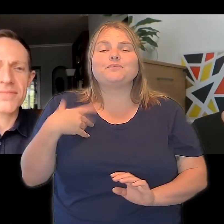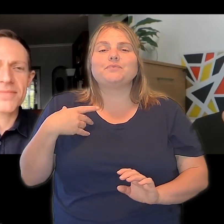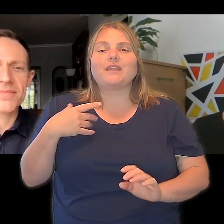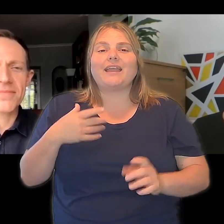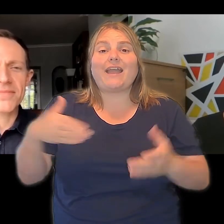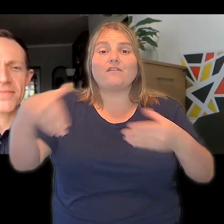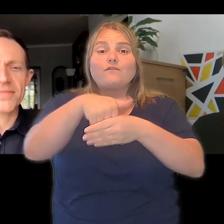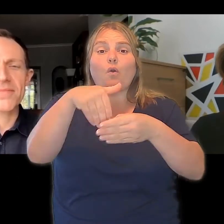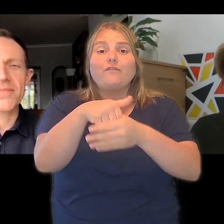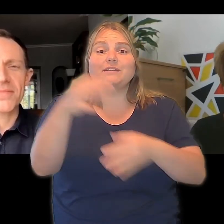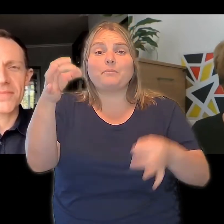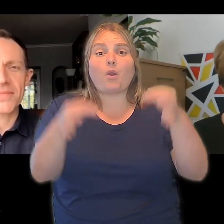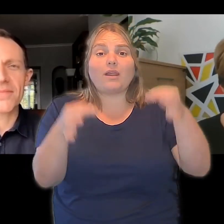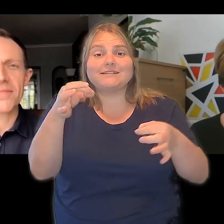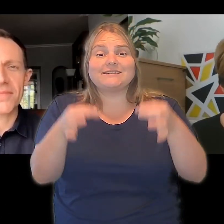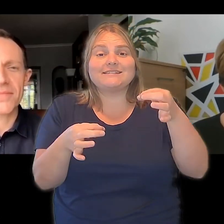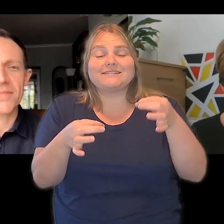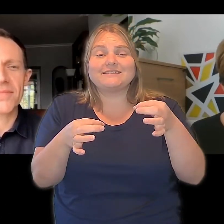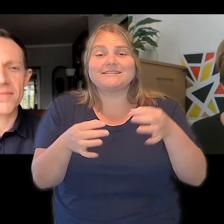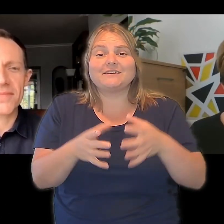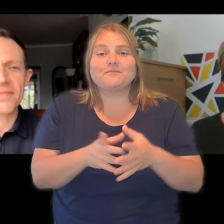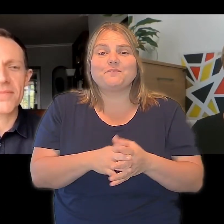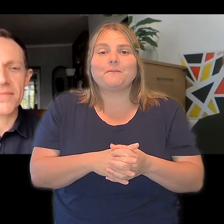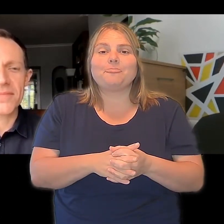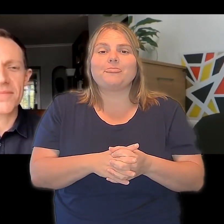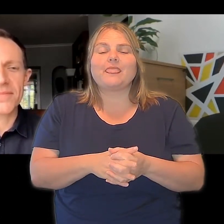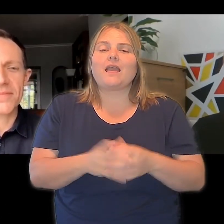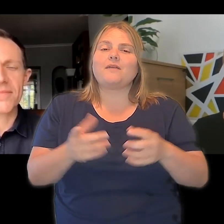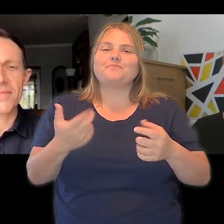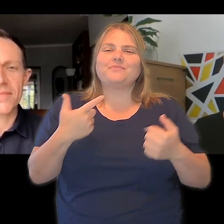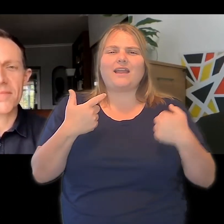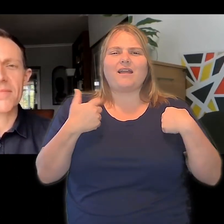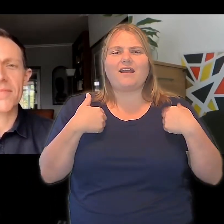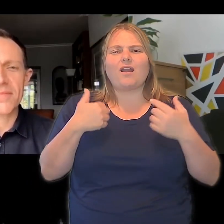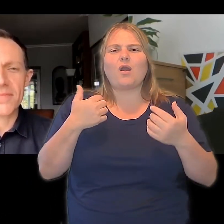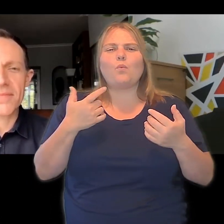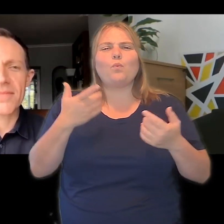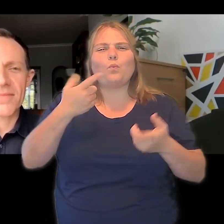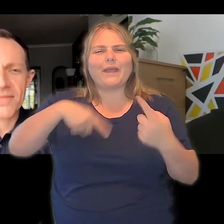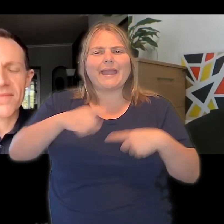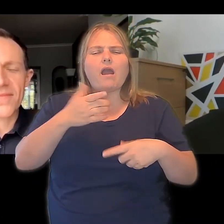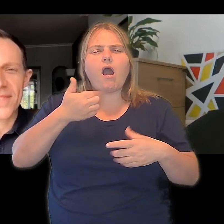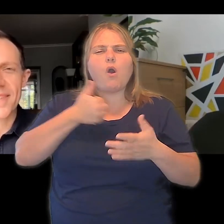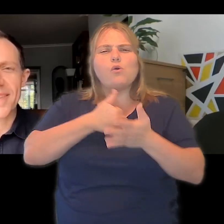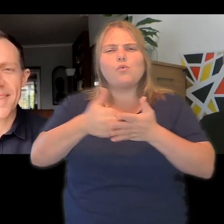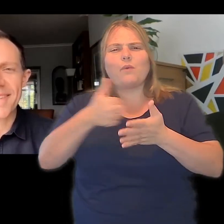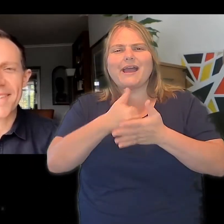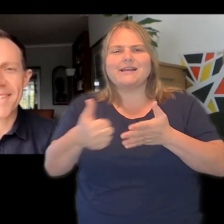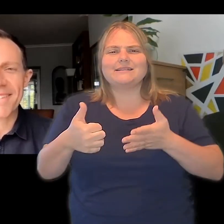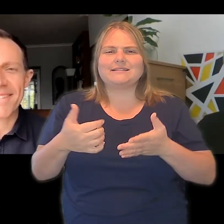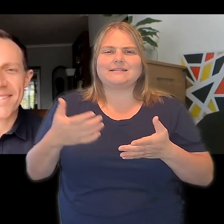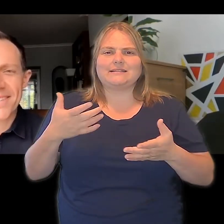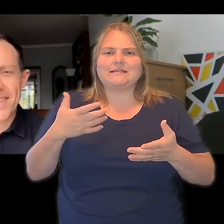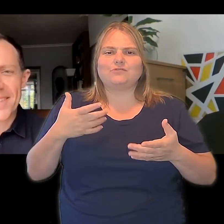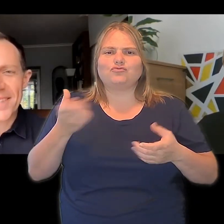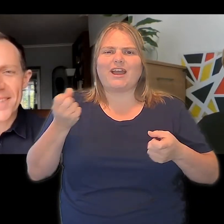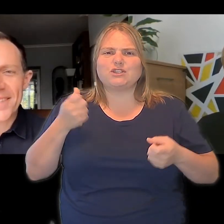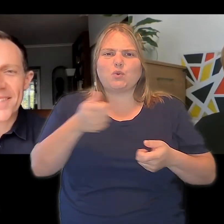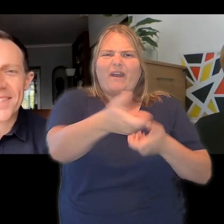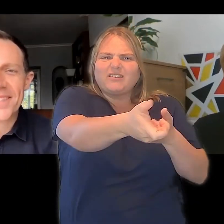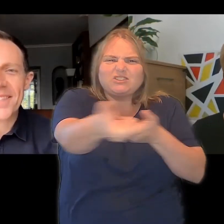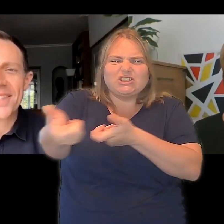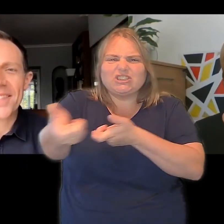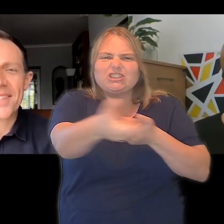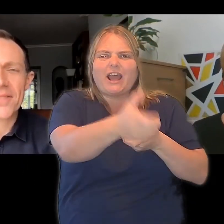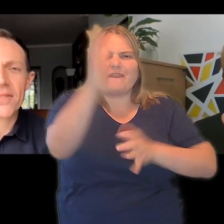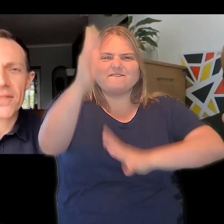fighting fires. And it's like you said, fighting fires all the time. Let's stop them occurring in the first place. Let's get further up and deal